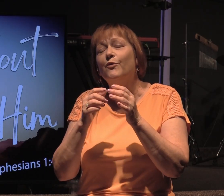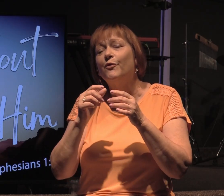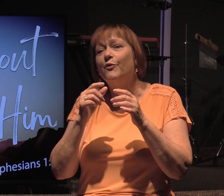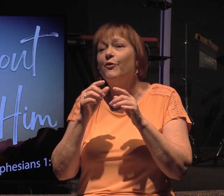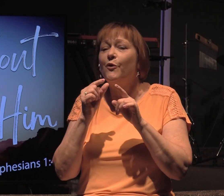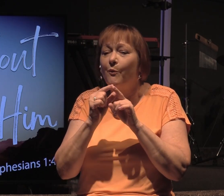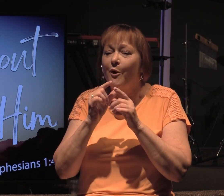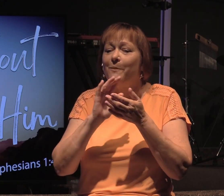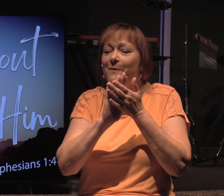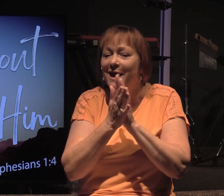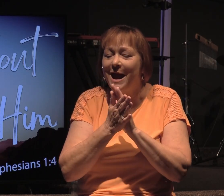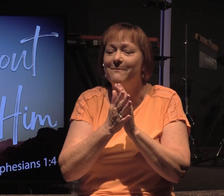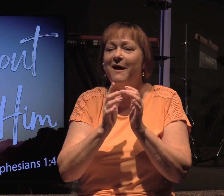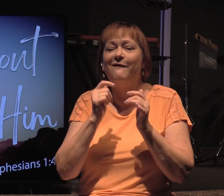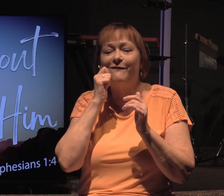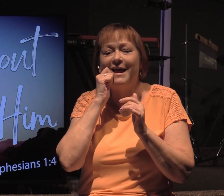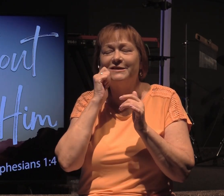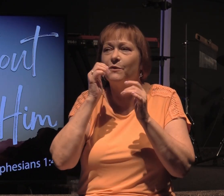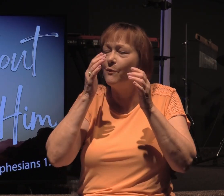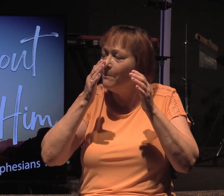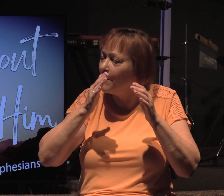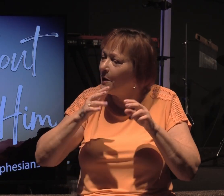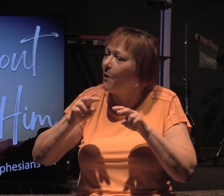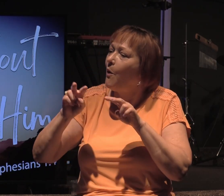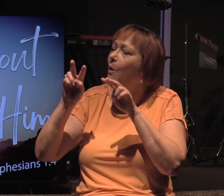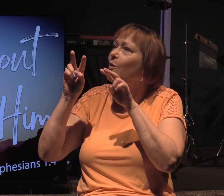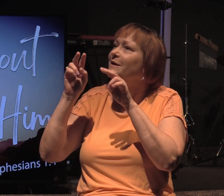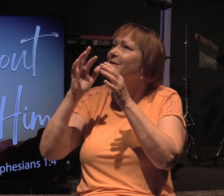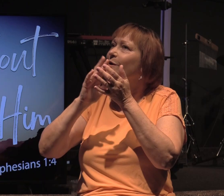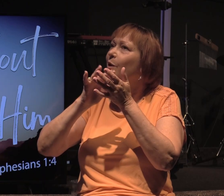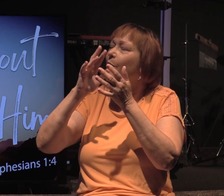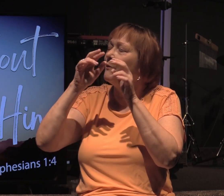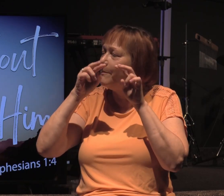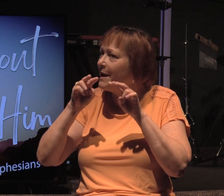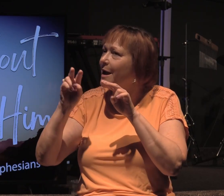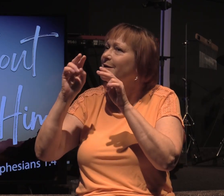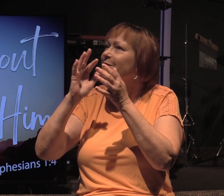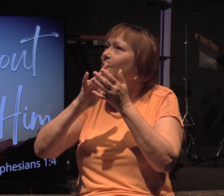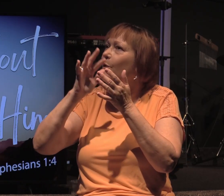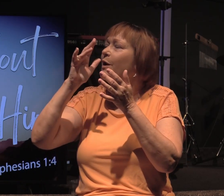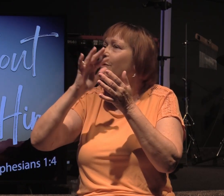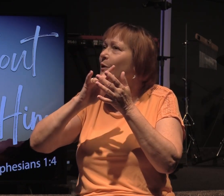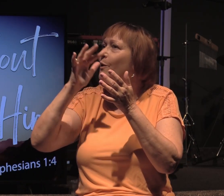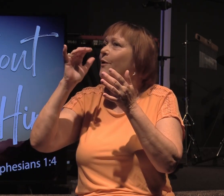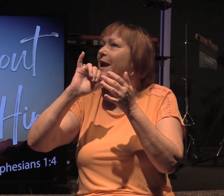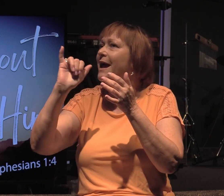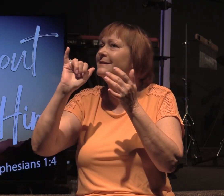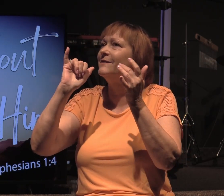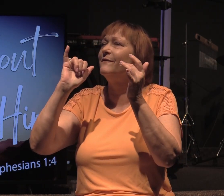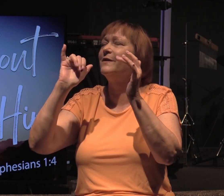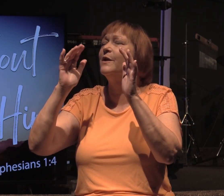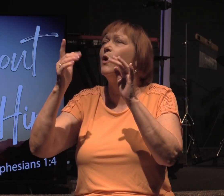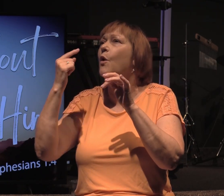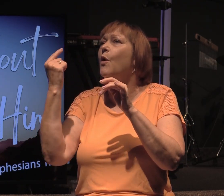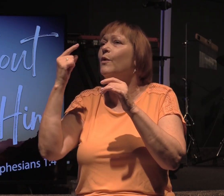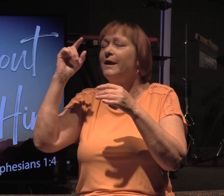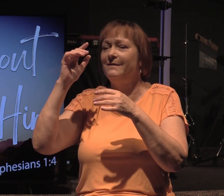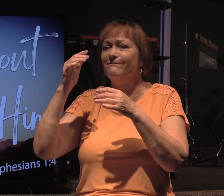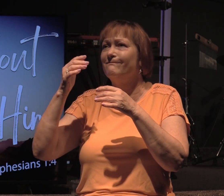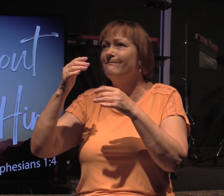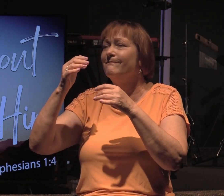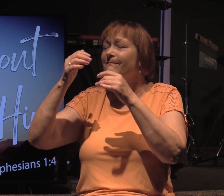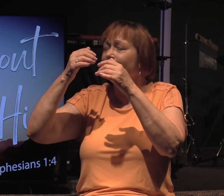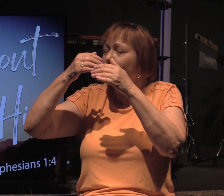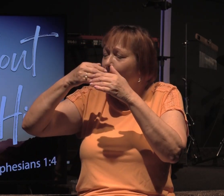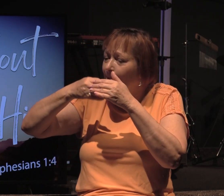and we beheld his glory. He dwelt among us, we beheld his glory, the glory as of the only begotten of the